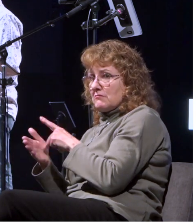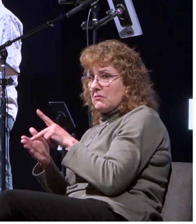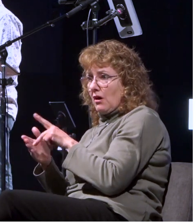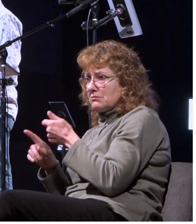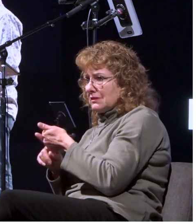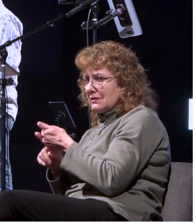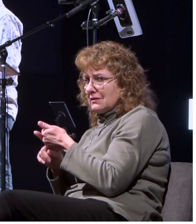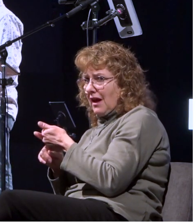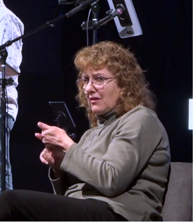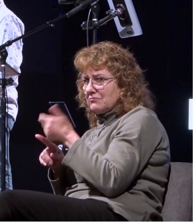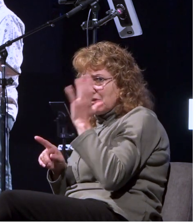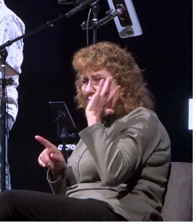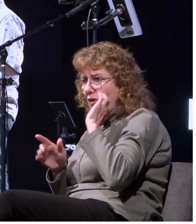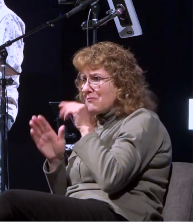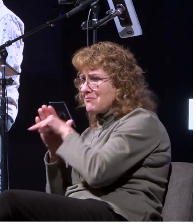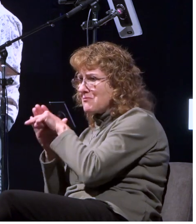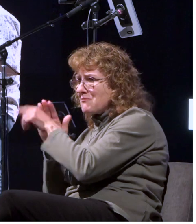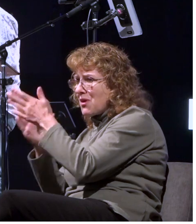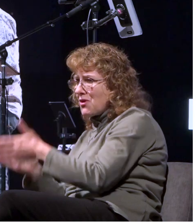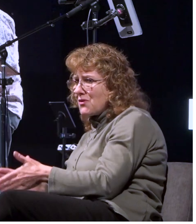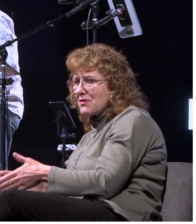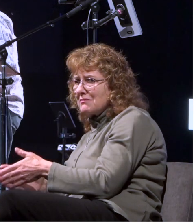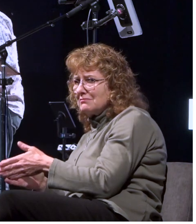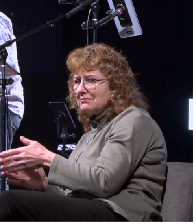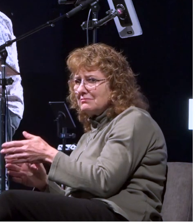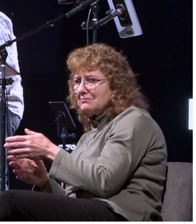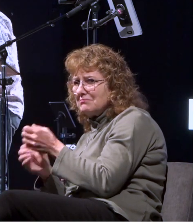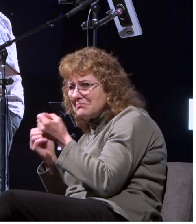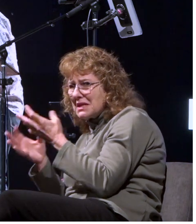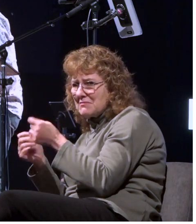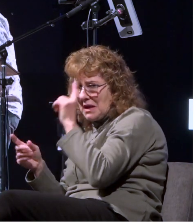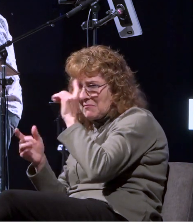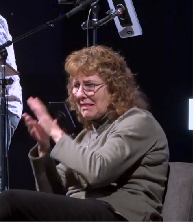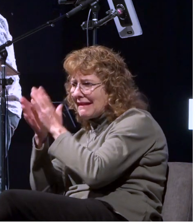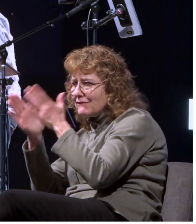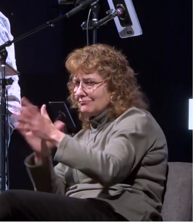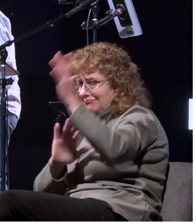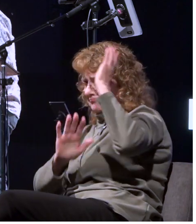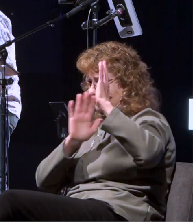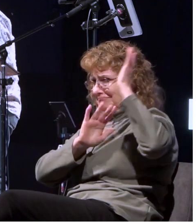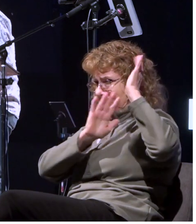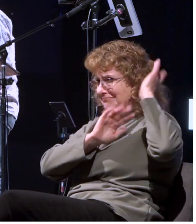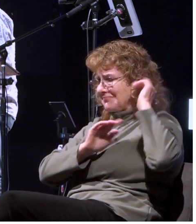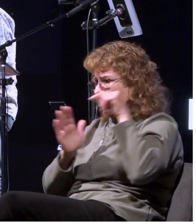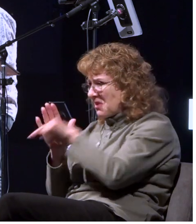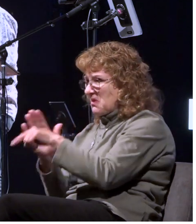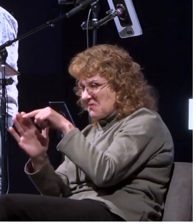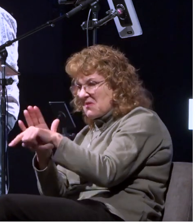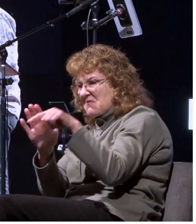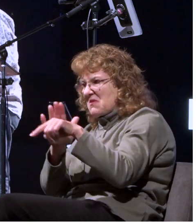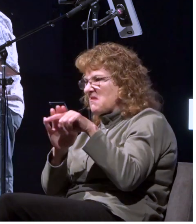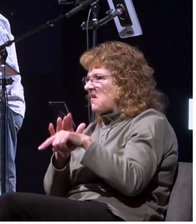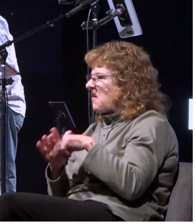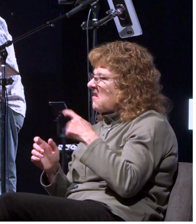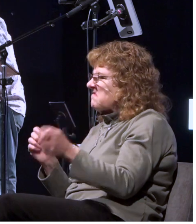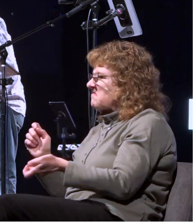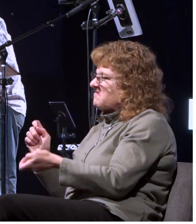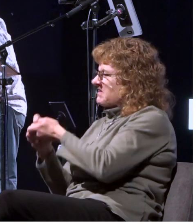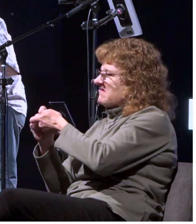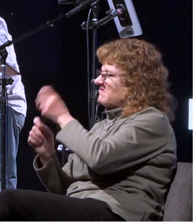he had the blood of the saints on his hands right and they're like well this is this is him getting his just rewards but